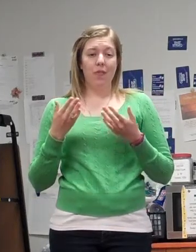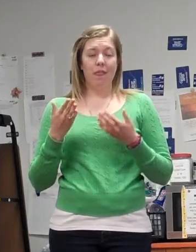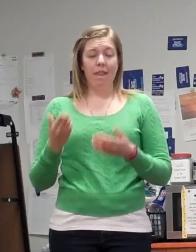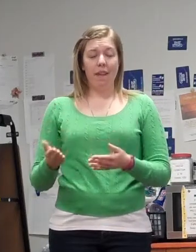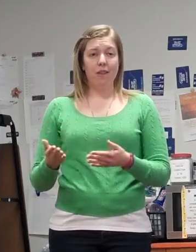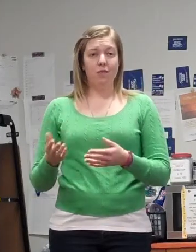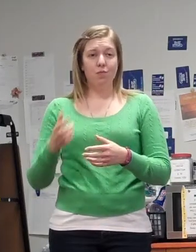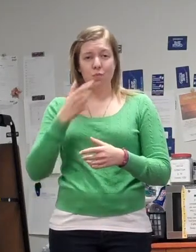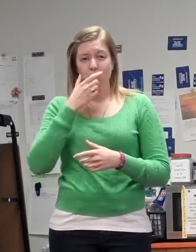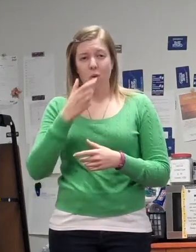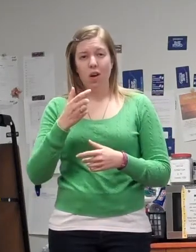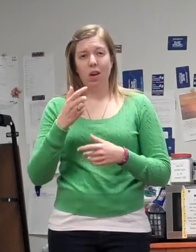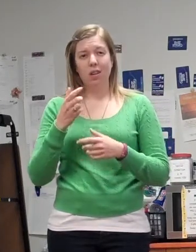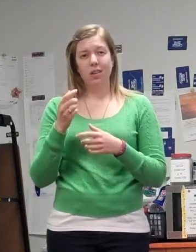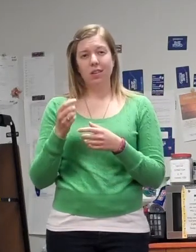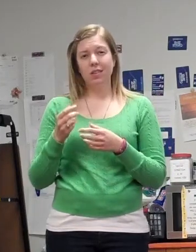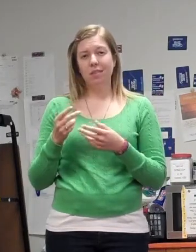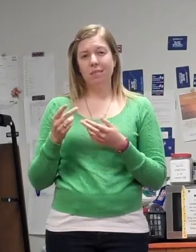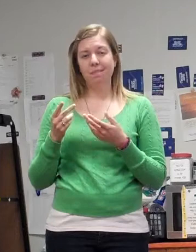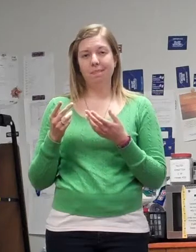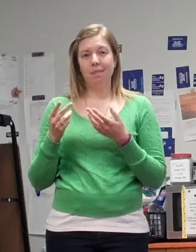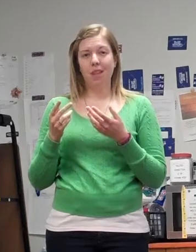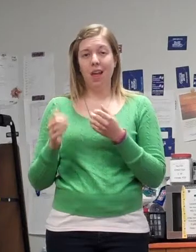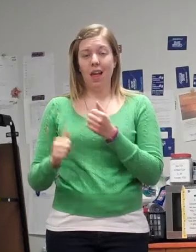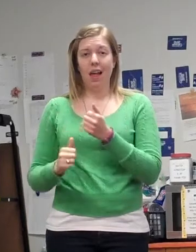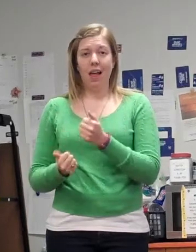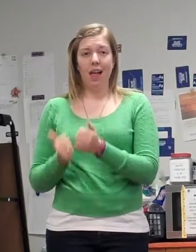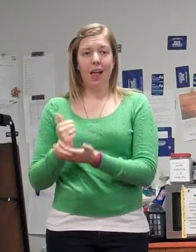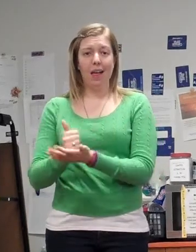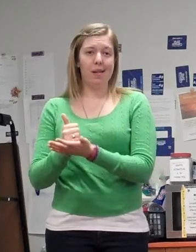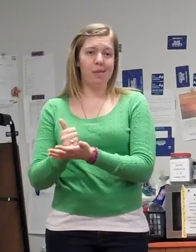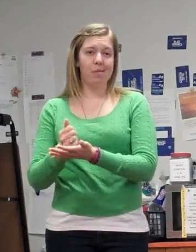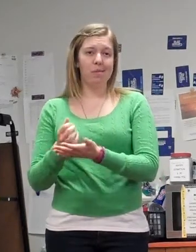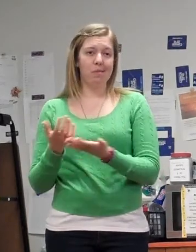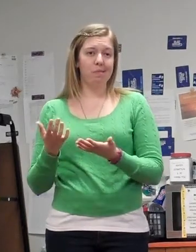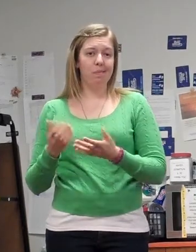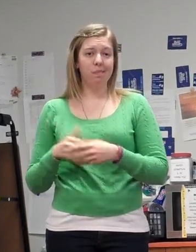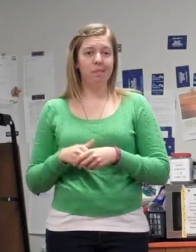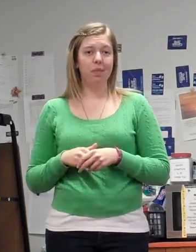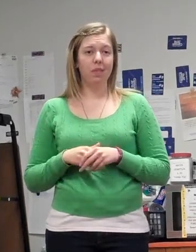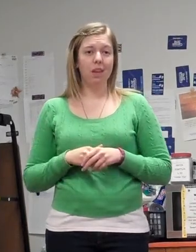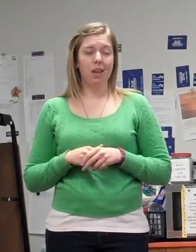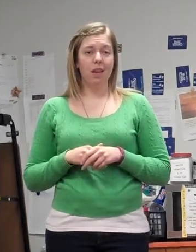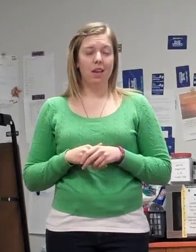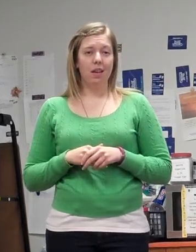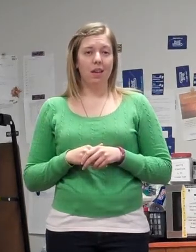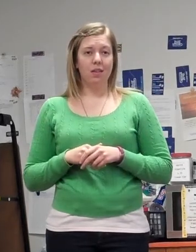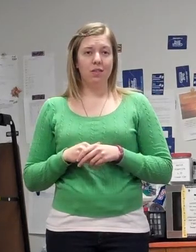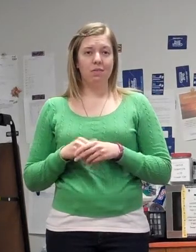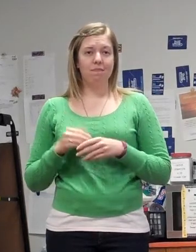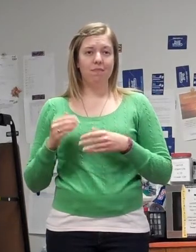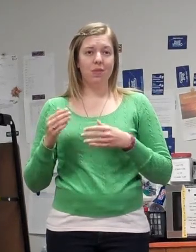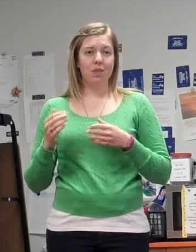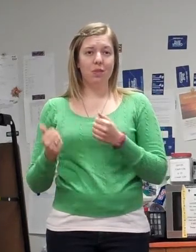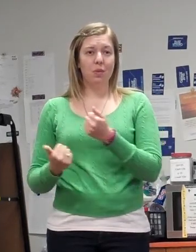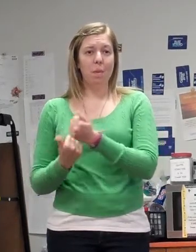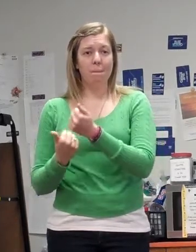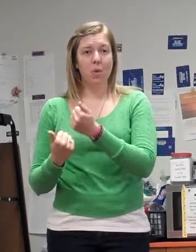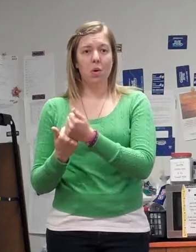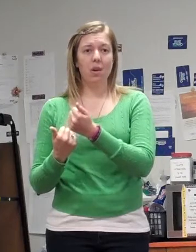somebody doesn't pass out, and you might need to catch them or just to be there and help them through this while the doctor's